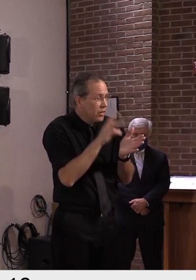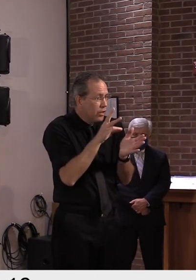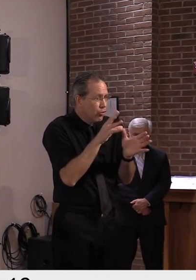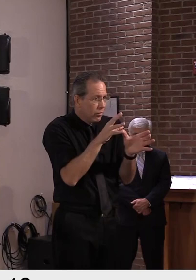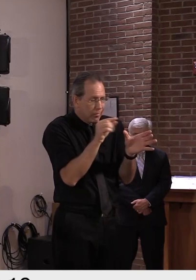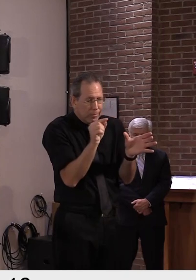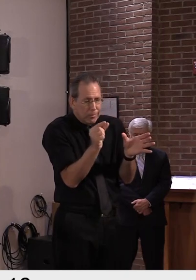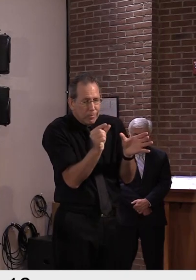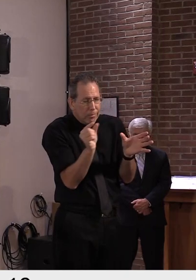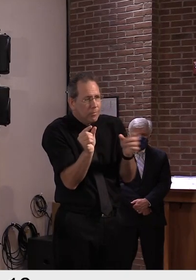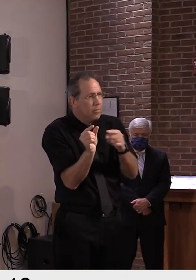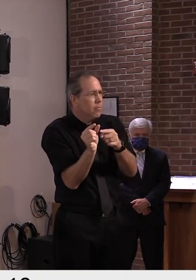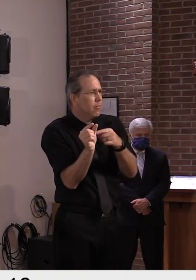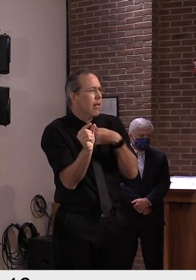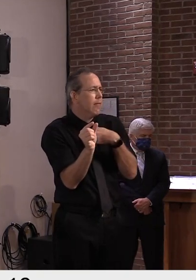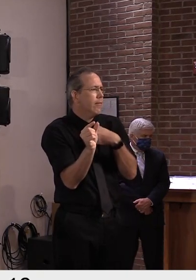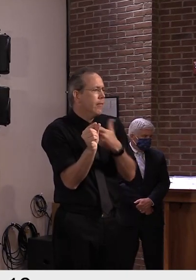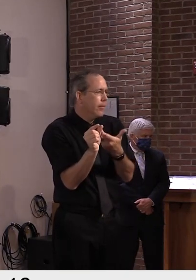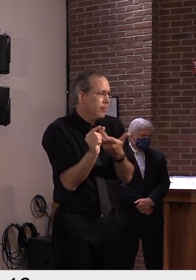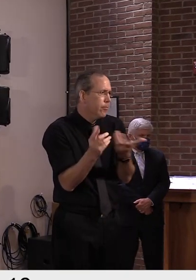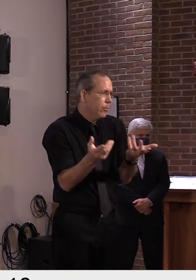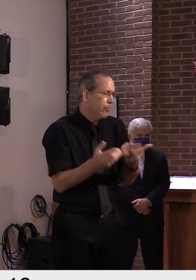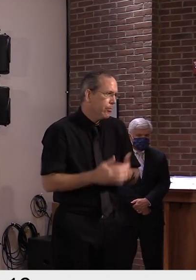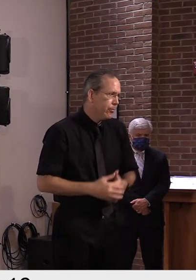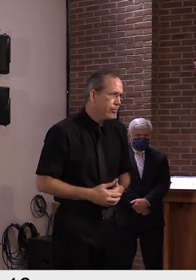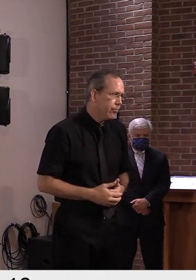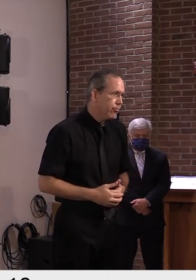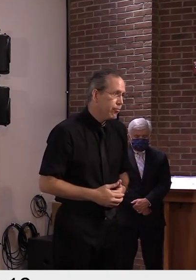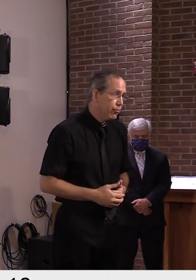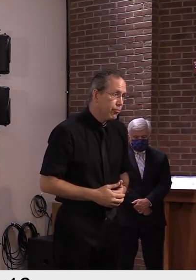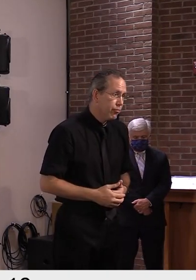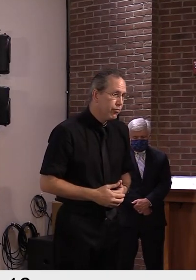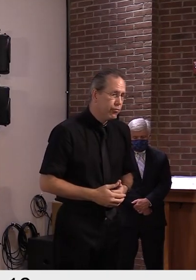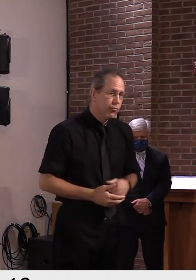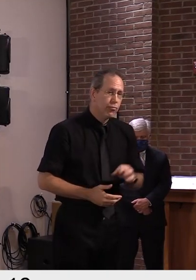Thank you. Lisa, the Valley reporter.